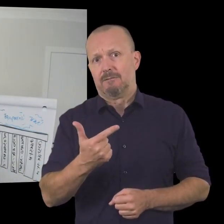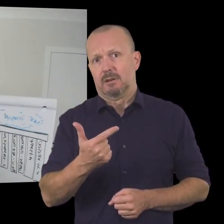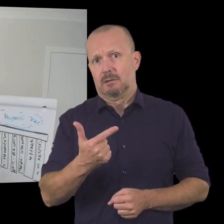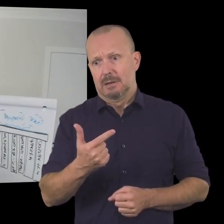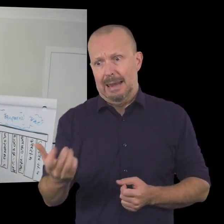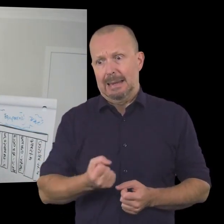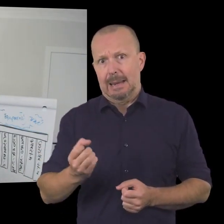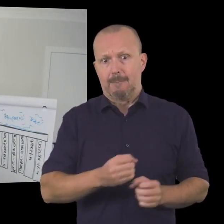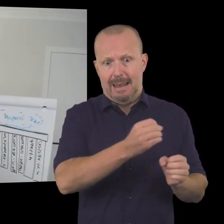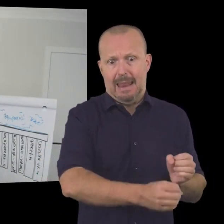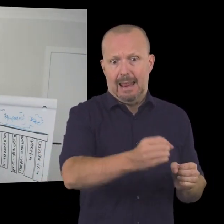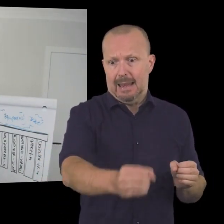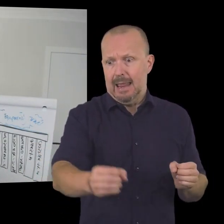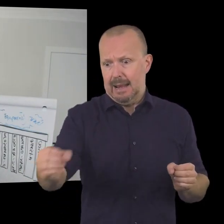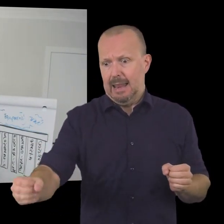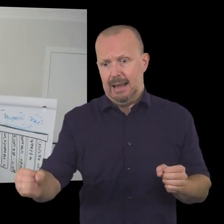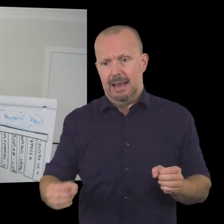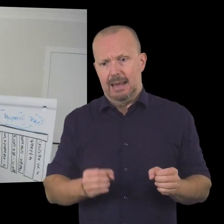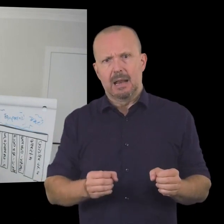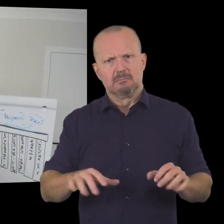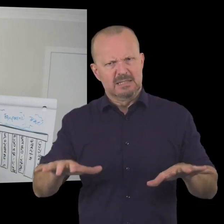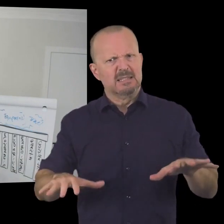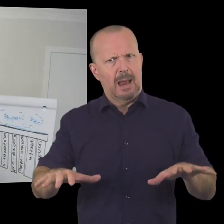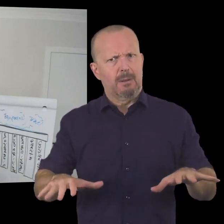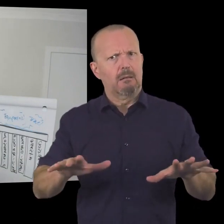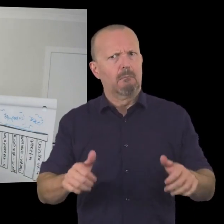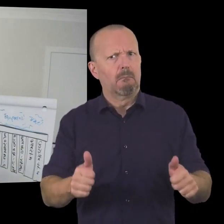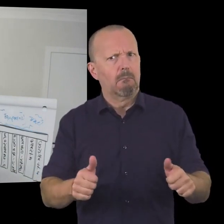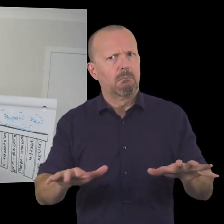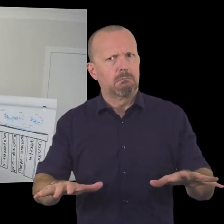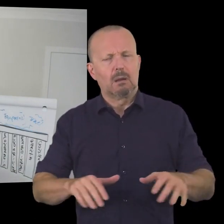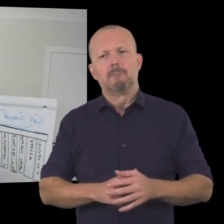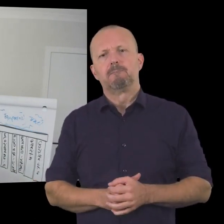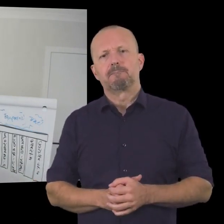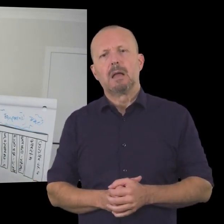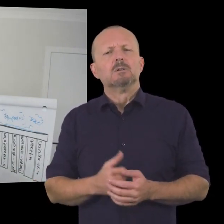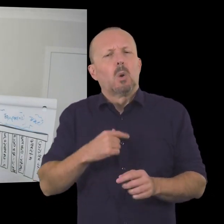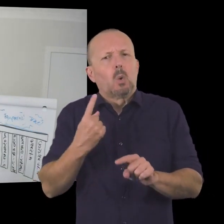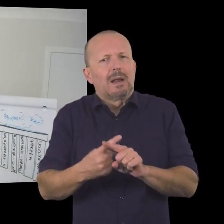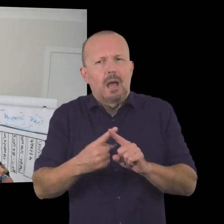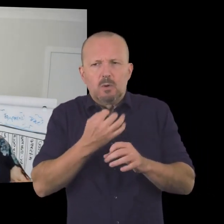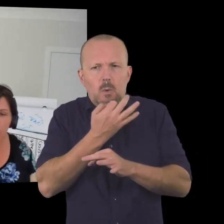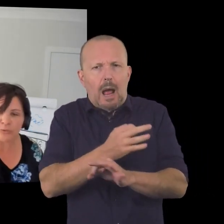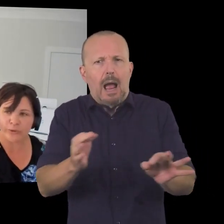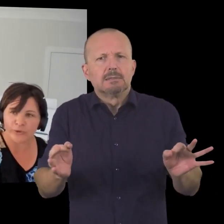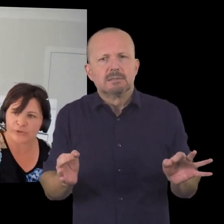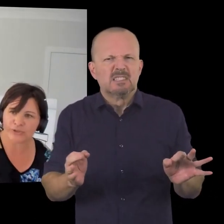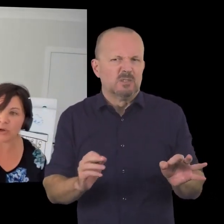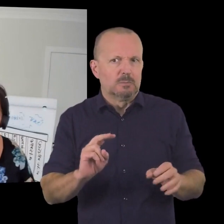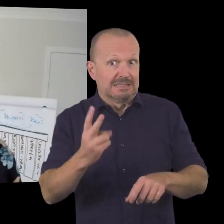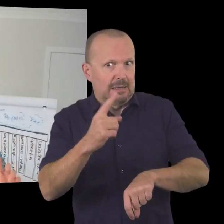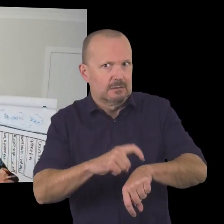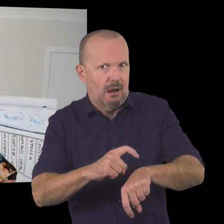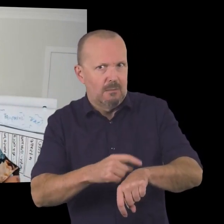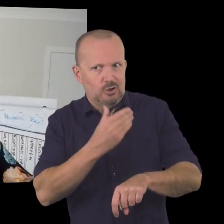and i'm going to give you a definition of each of the income streams in just a second uh but i want to do a quick poll first